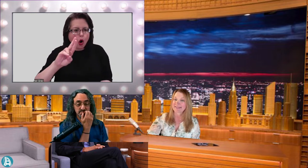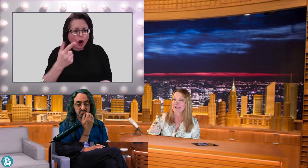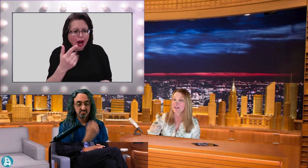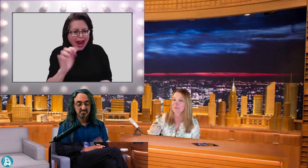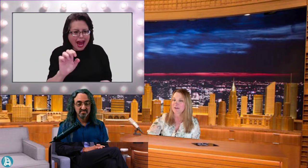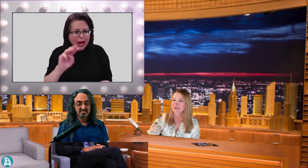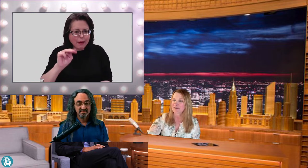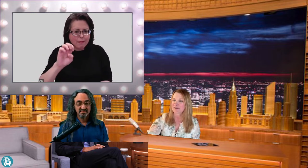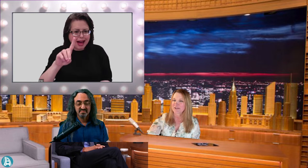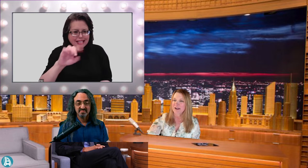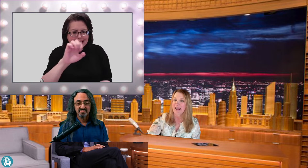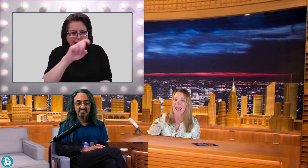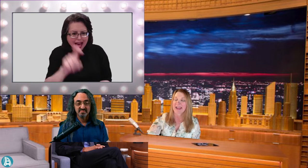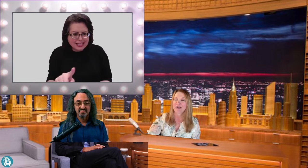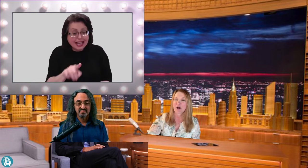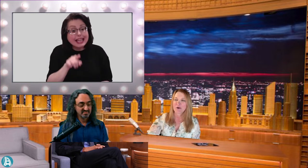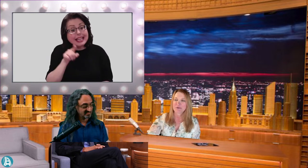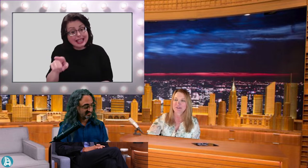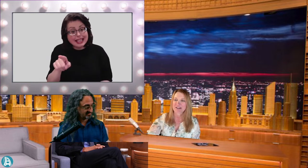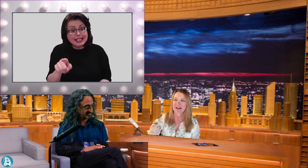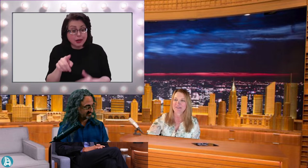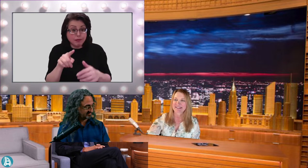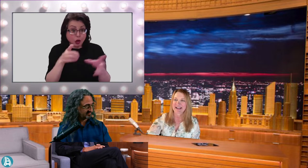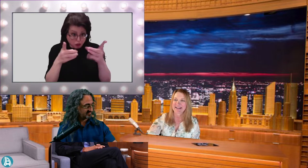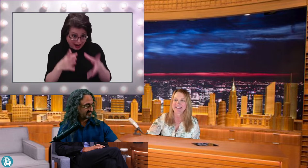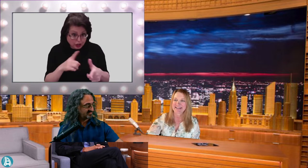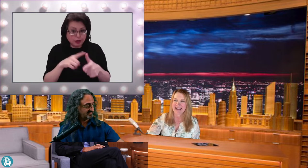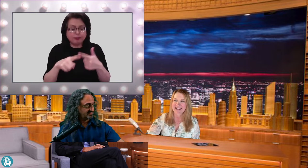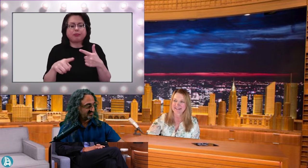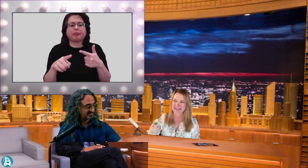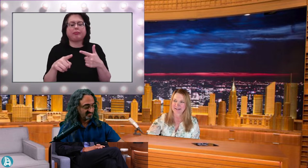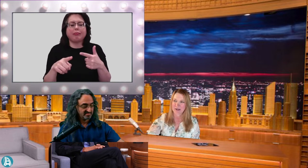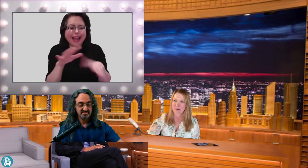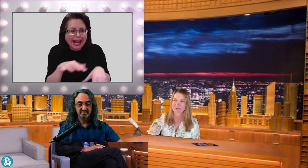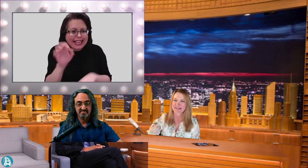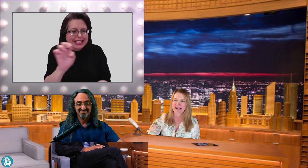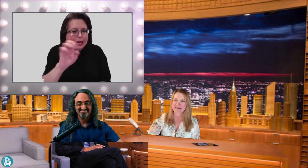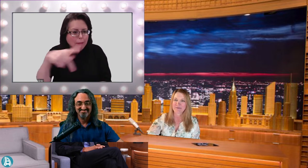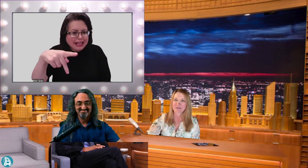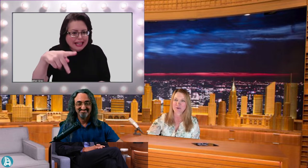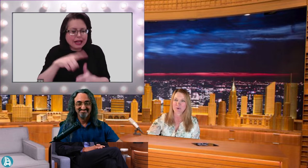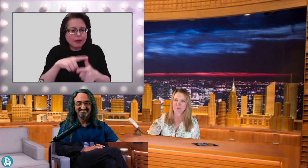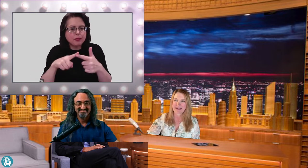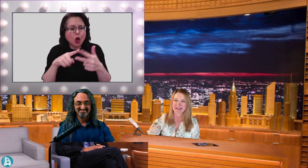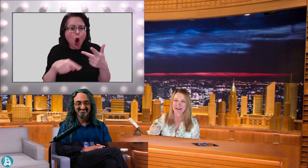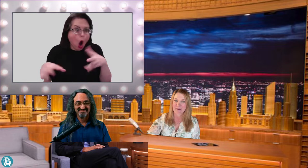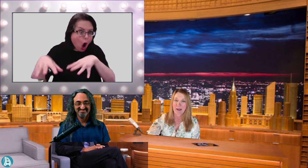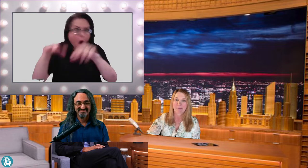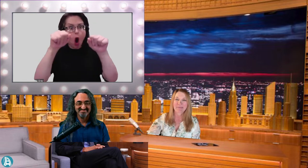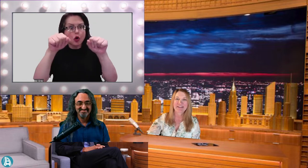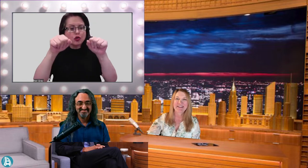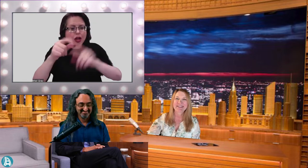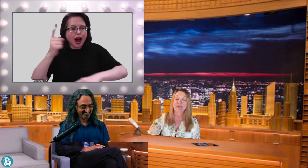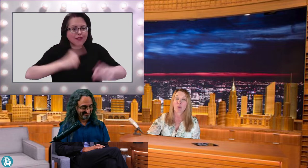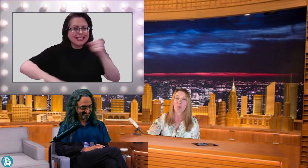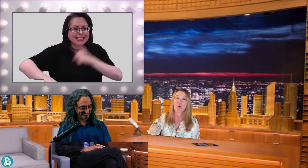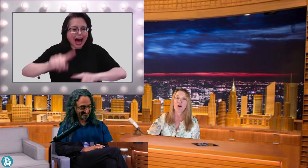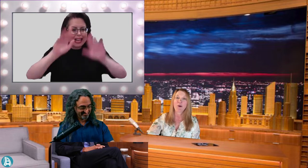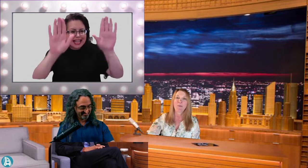executive producer, and host of Scientastic with Silent Visual Media. Please give a warm